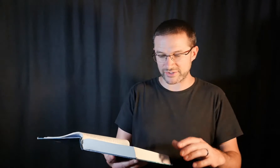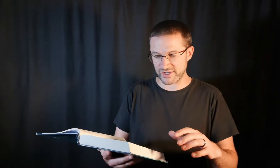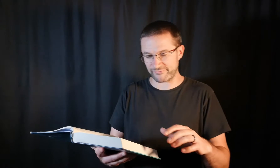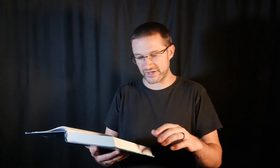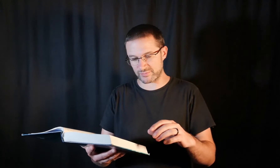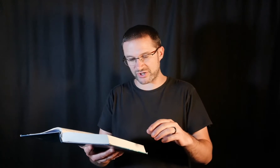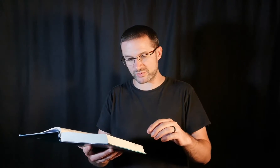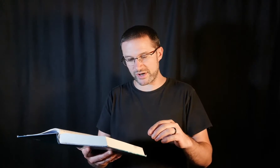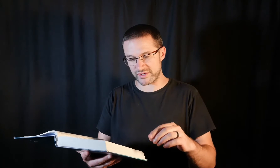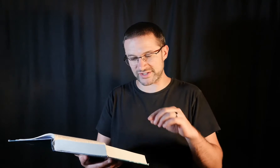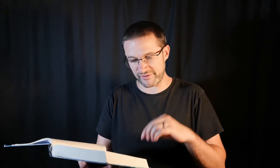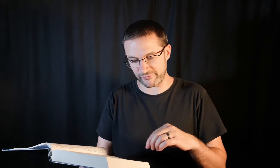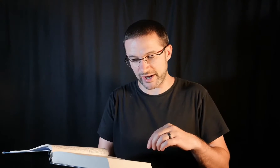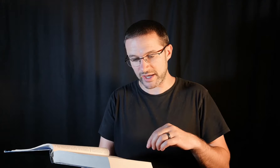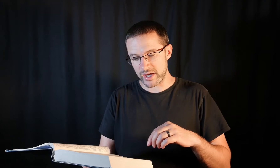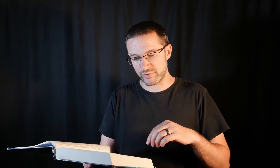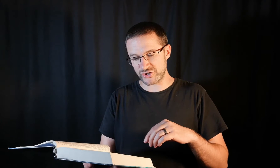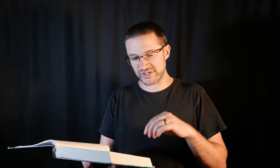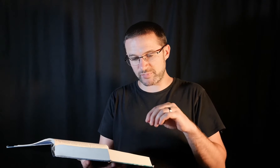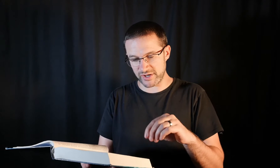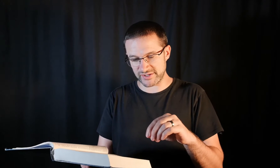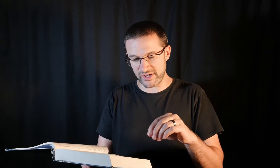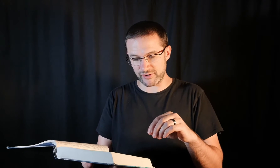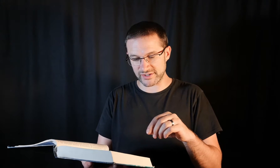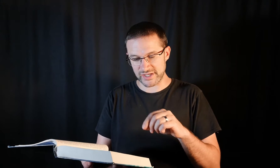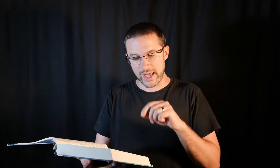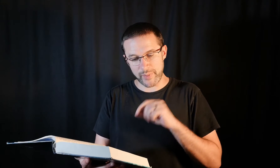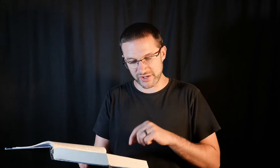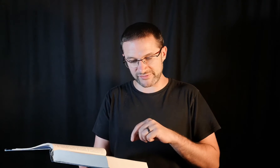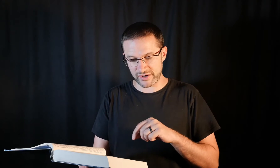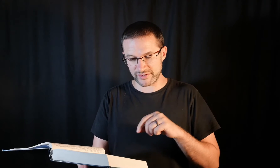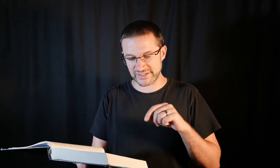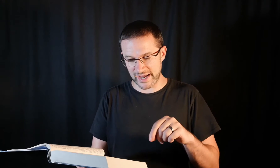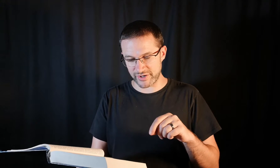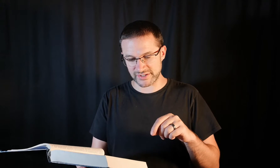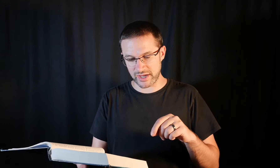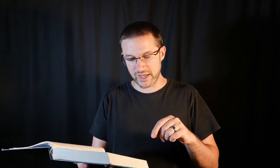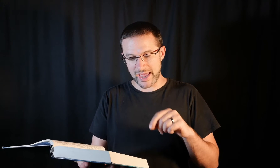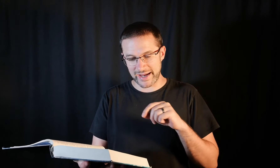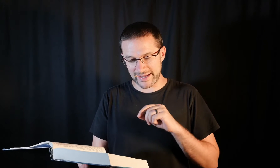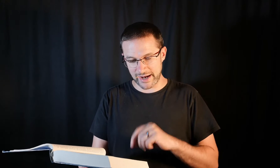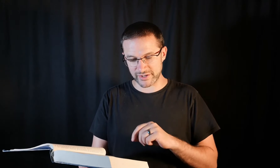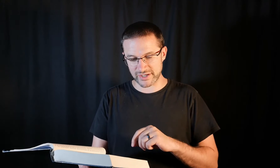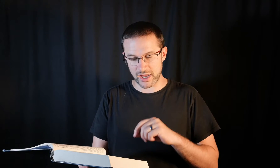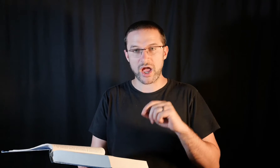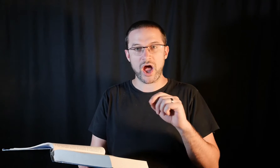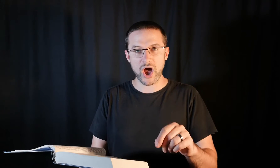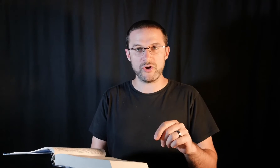sufferings because we know that suffering produces perseverance perseverance character and character hope.